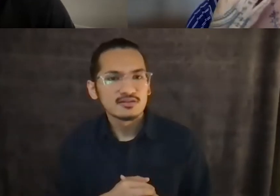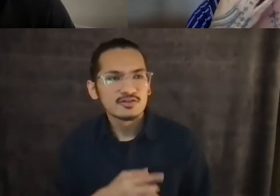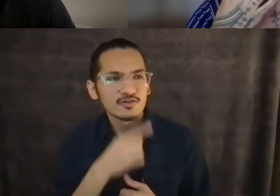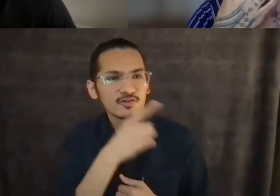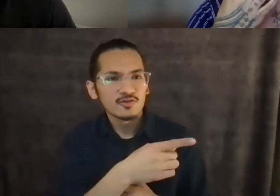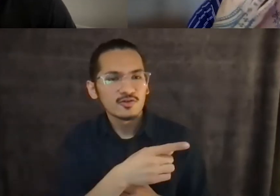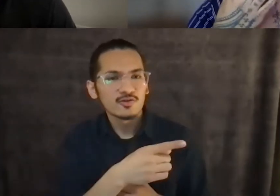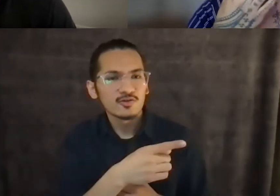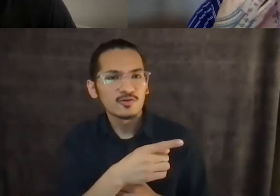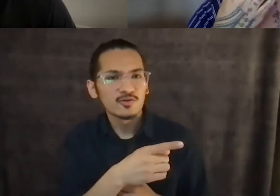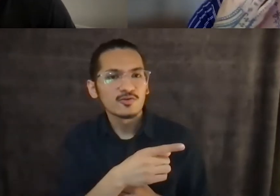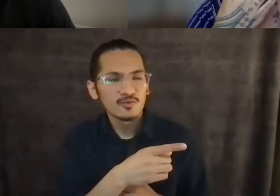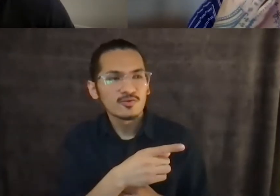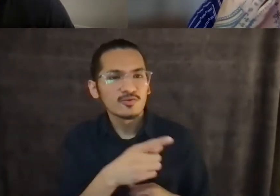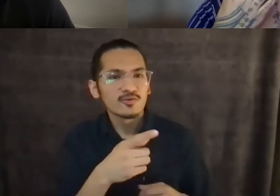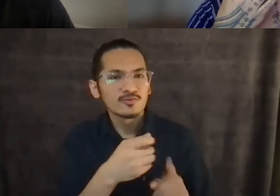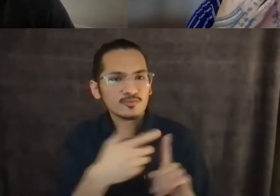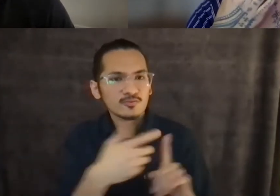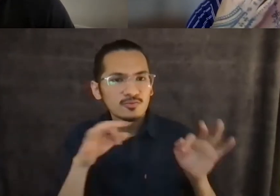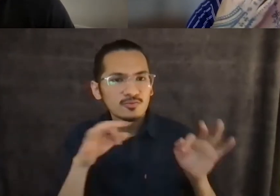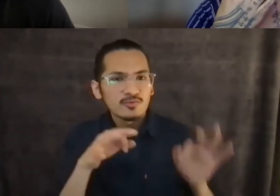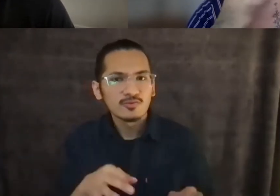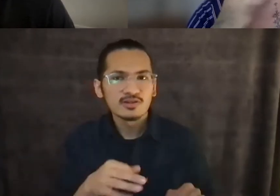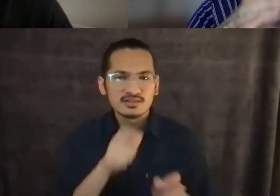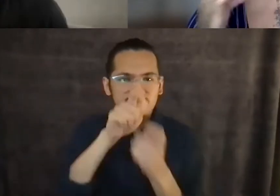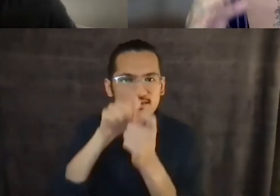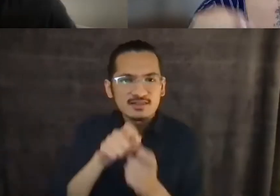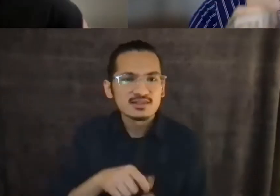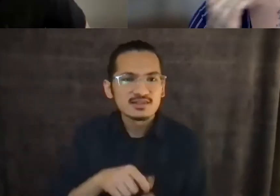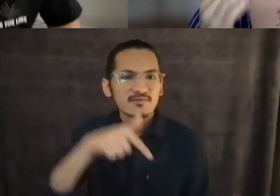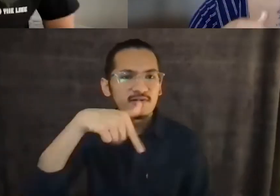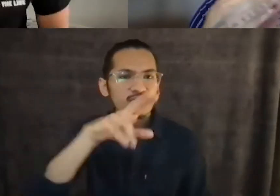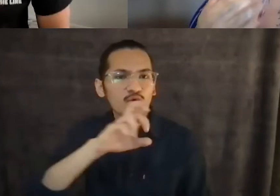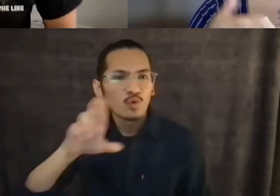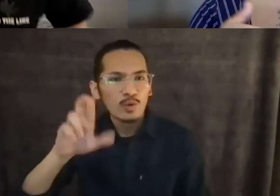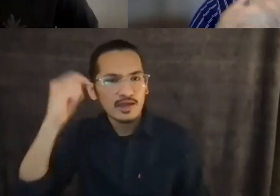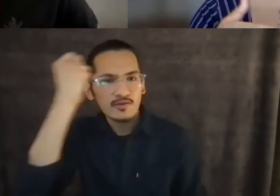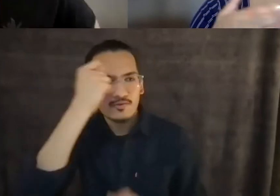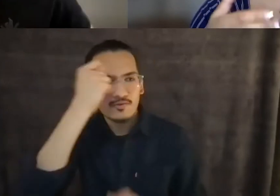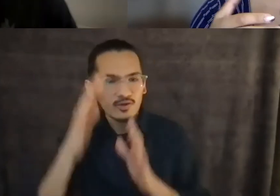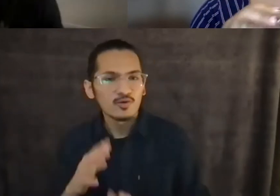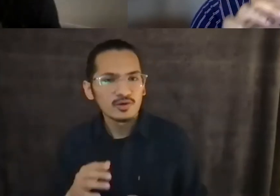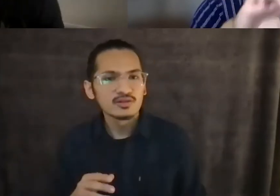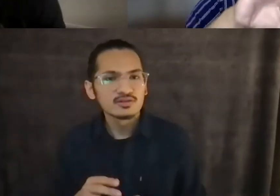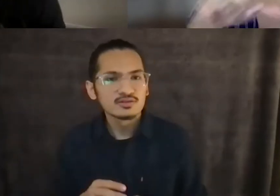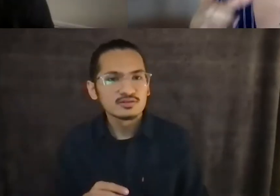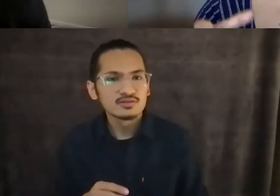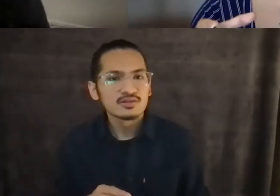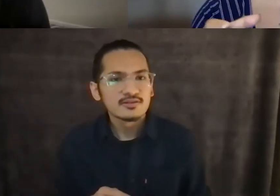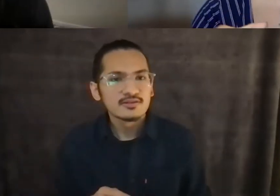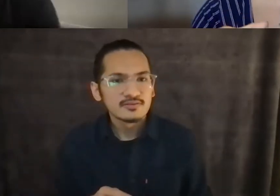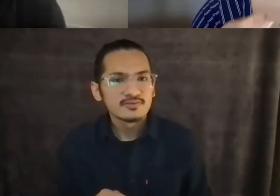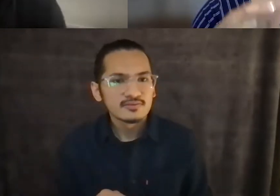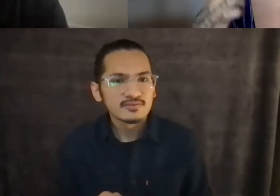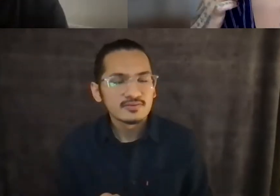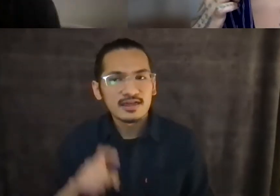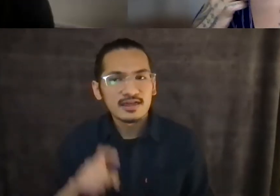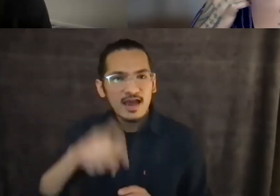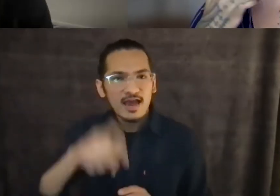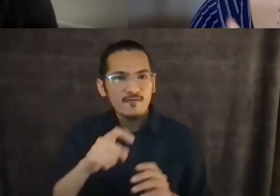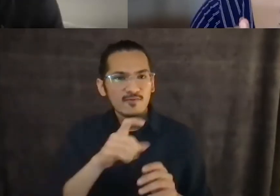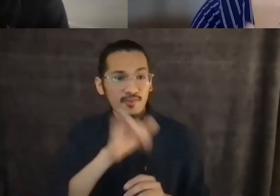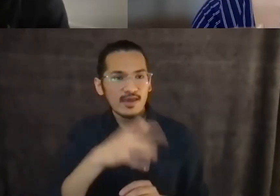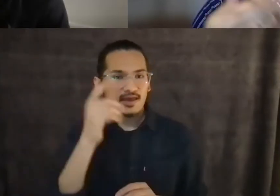the indigenous queer theorist, Chris Finley. Um, who reminds us that we must begin with indigenous queer theory in our decolonial work. Because